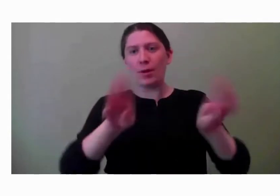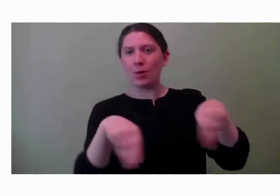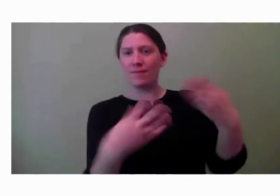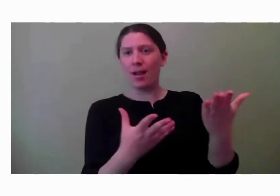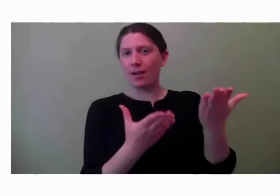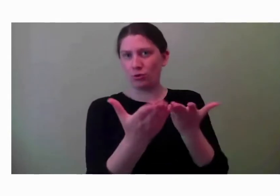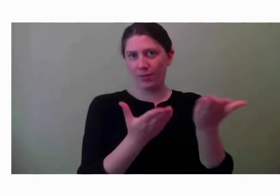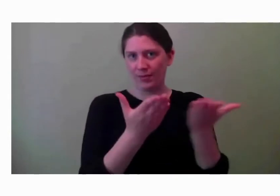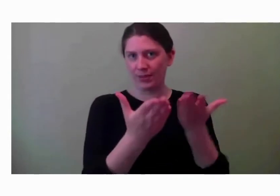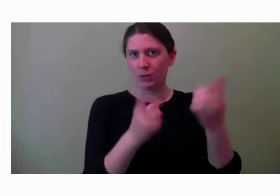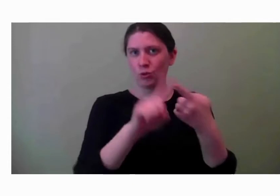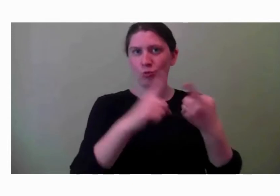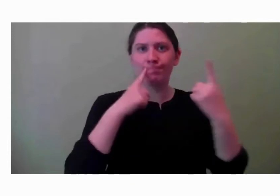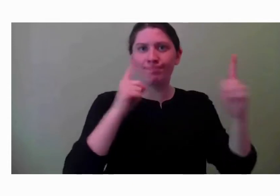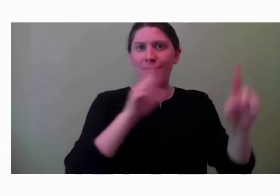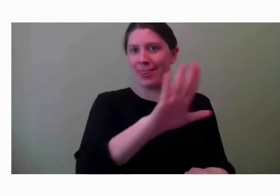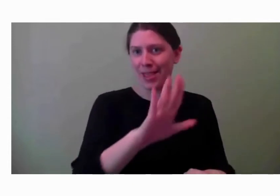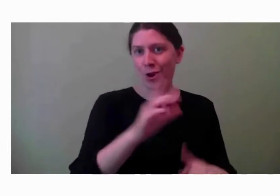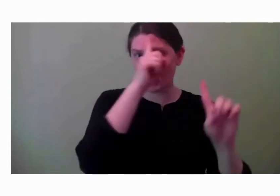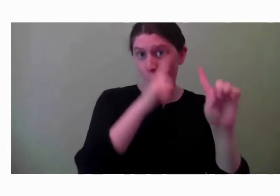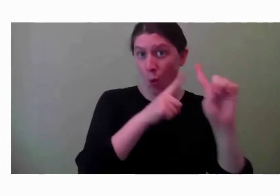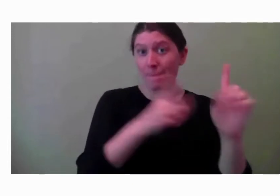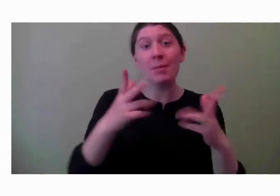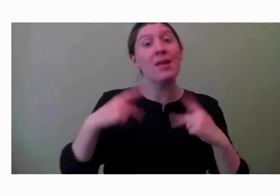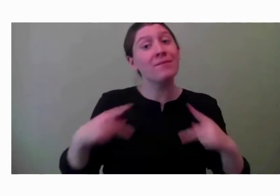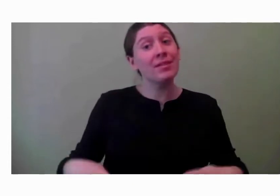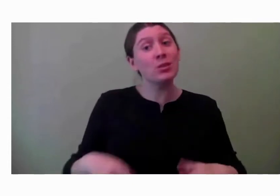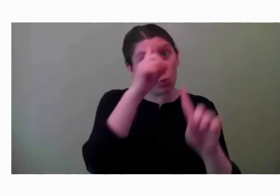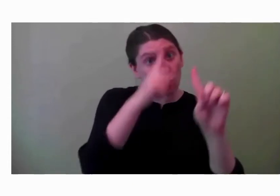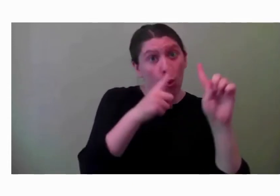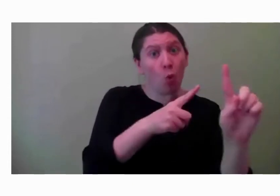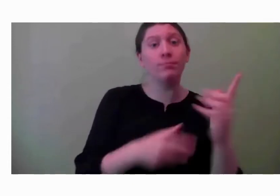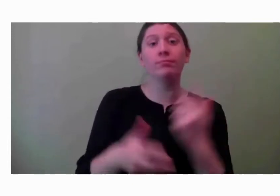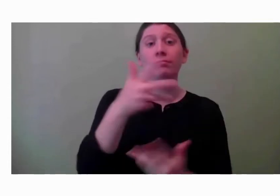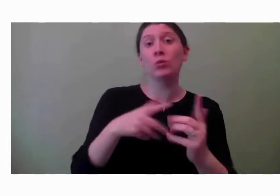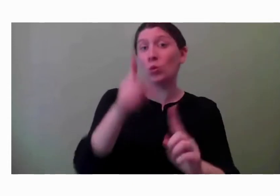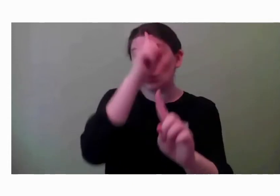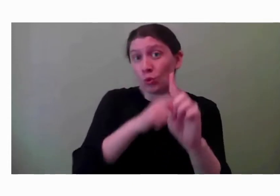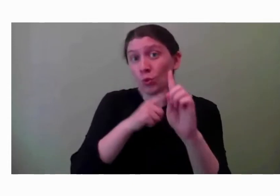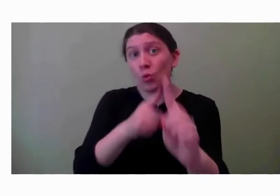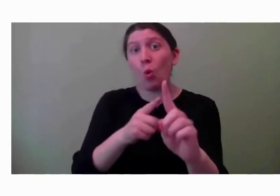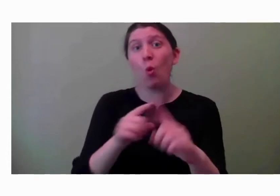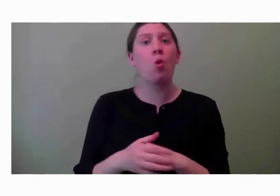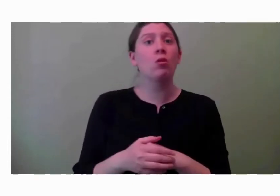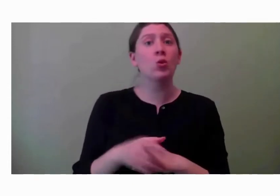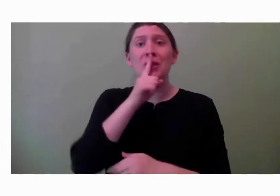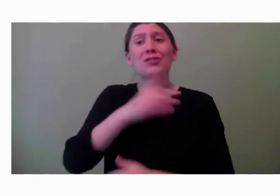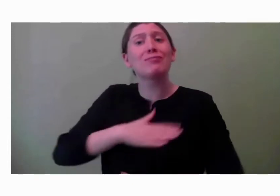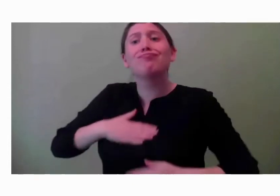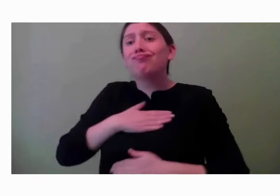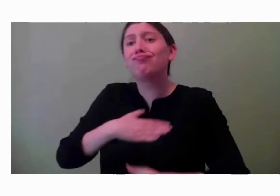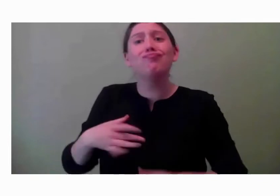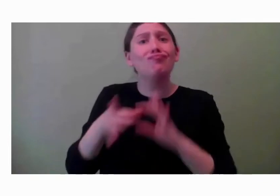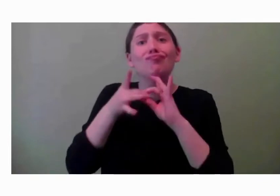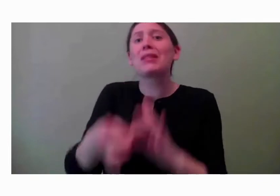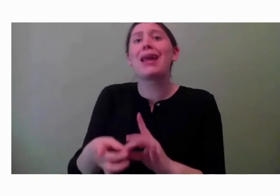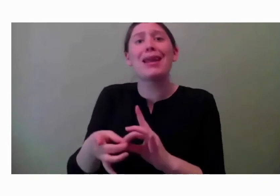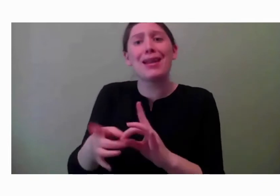goals, whether it be physical goals, whether it be social goals, whether it be just leisure related goals. And then help